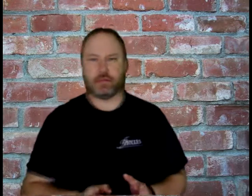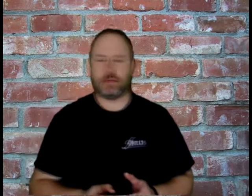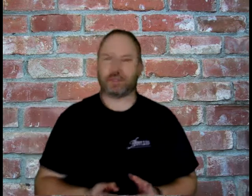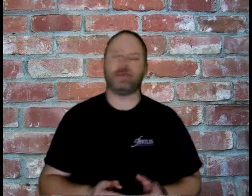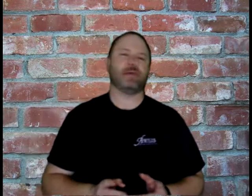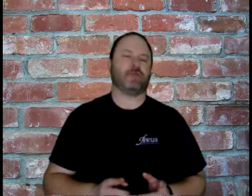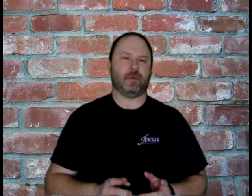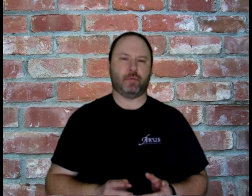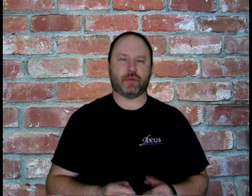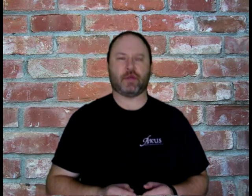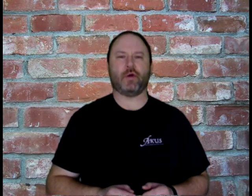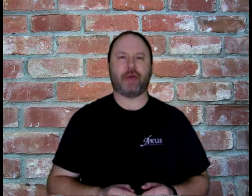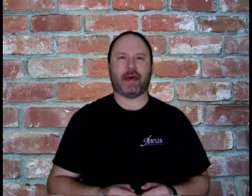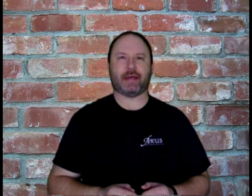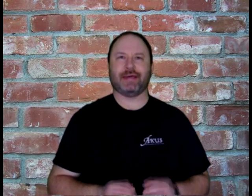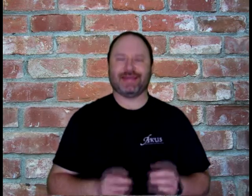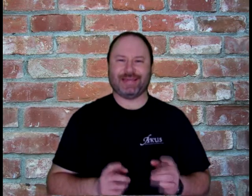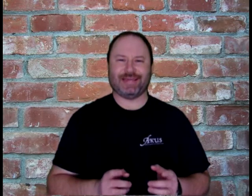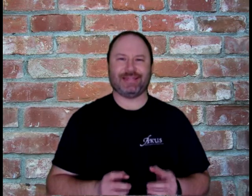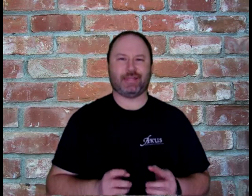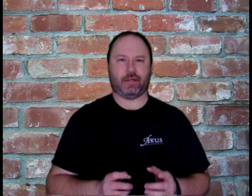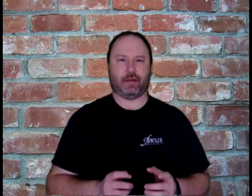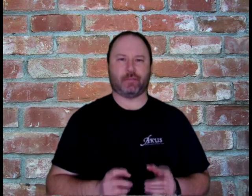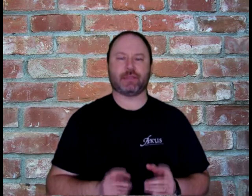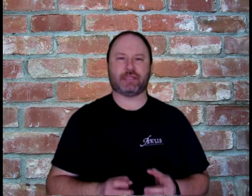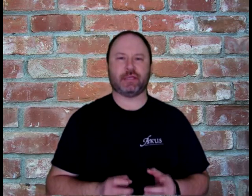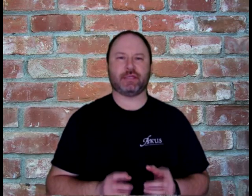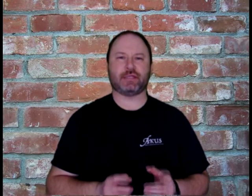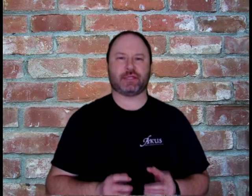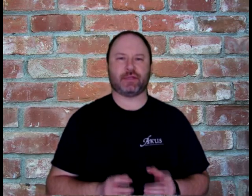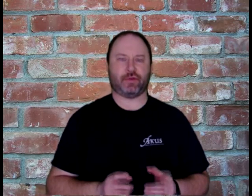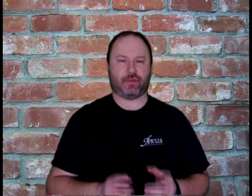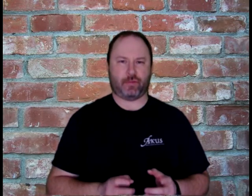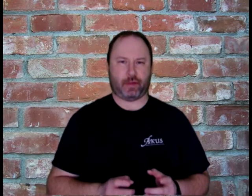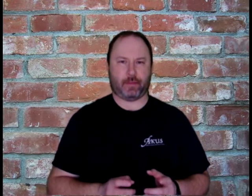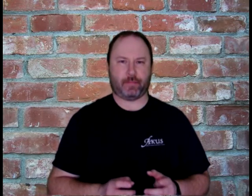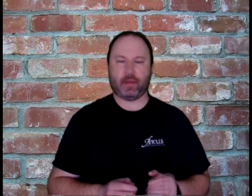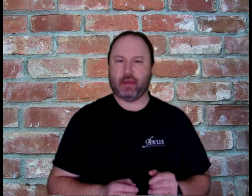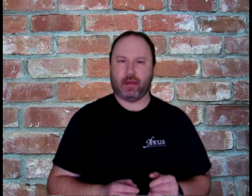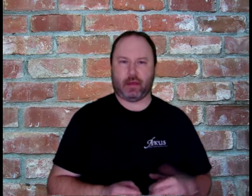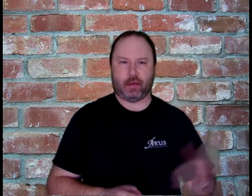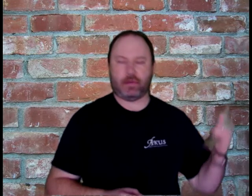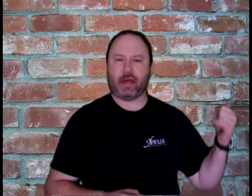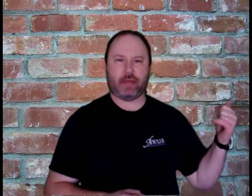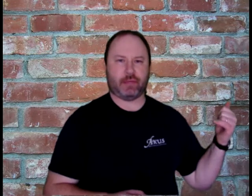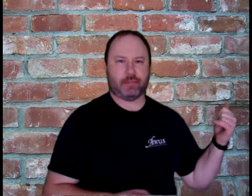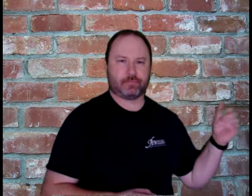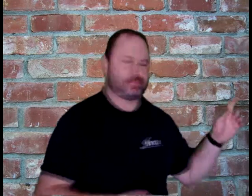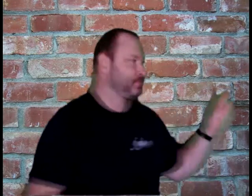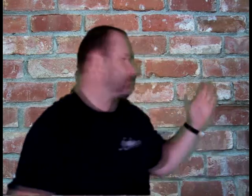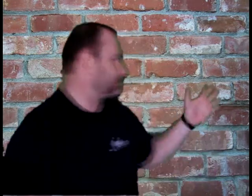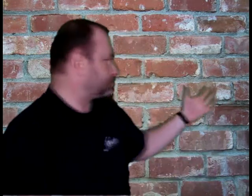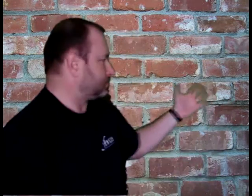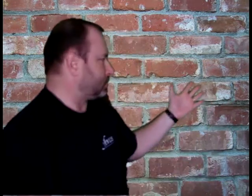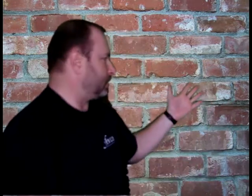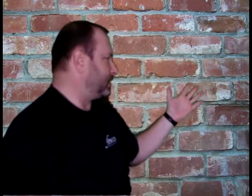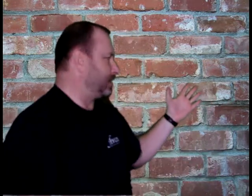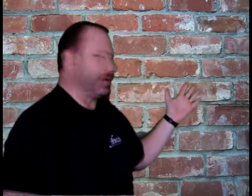This is being filmed with a Kodak EasyShare C633. Behind me, in this area,